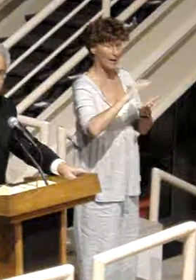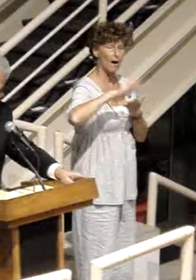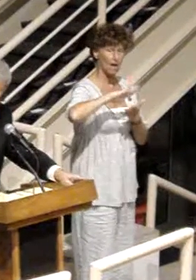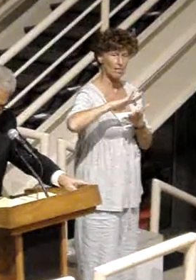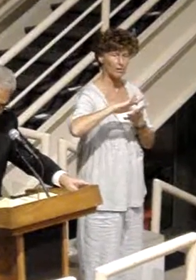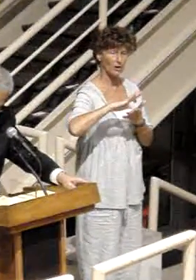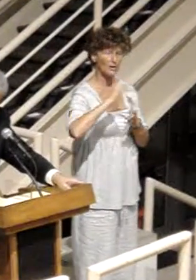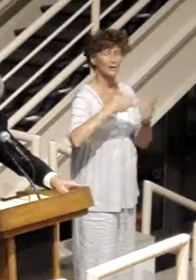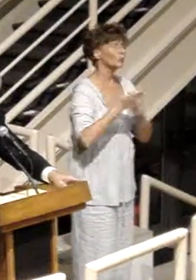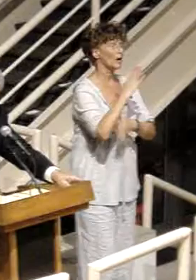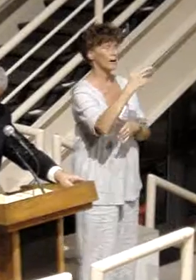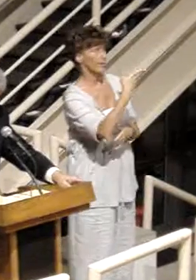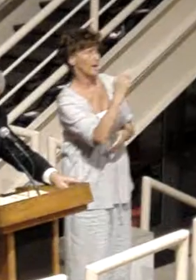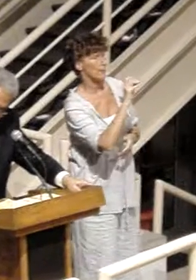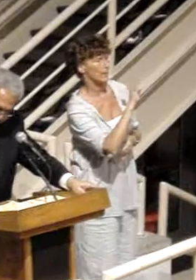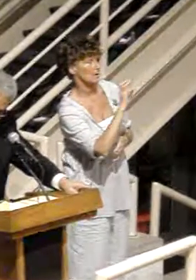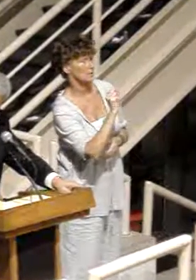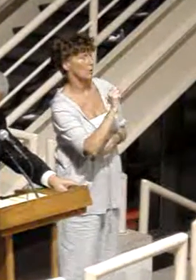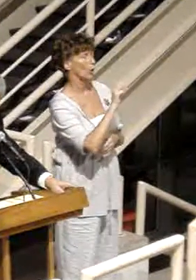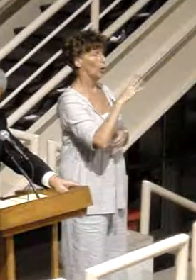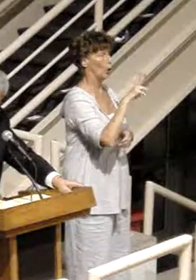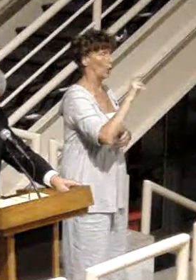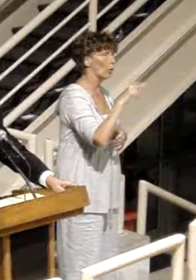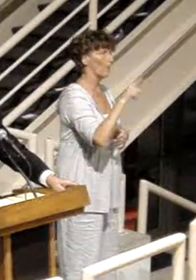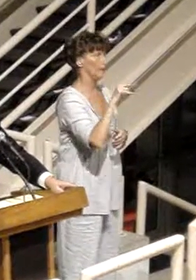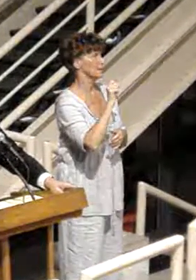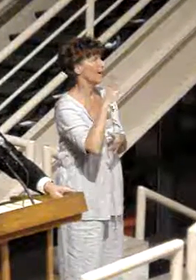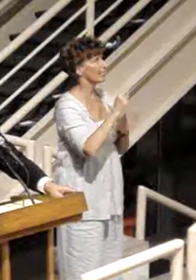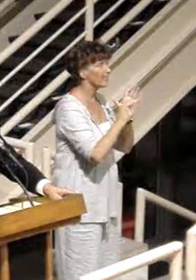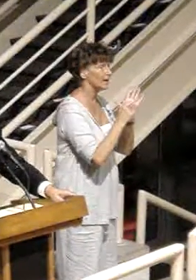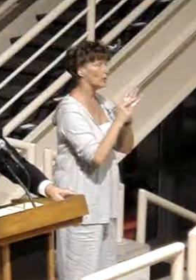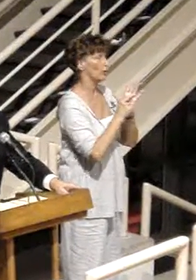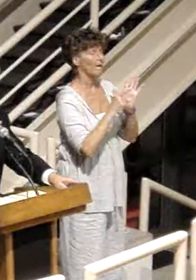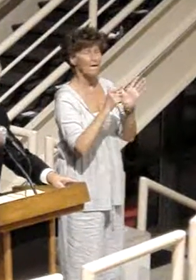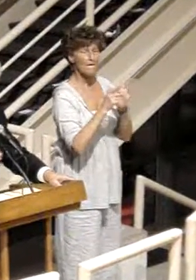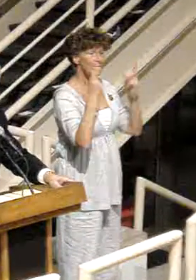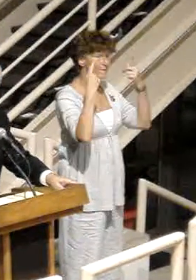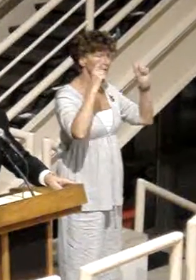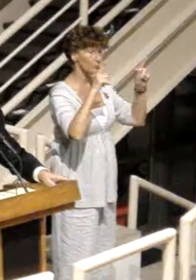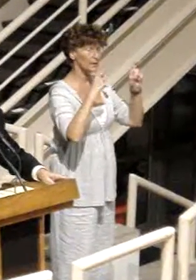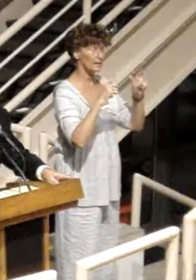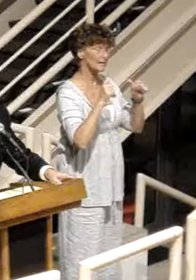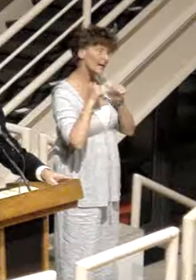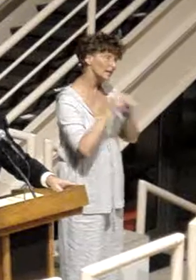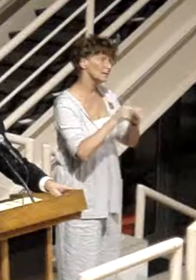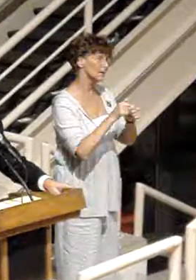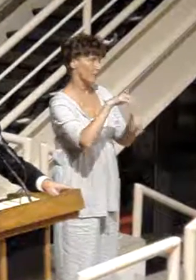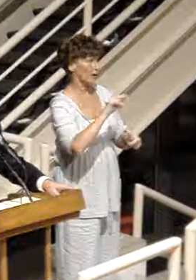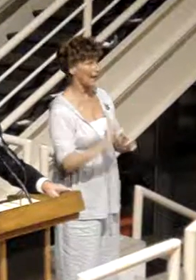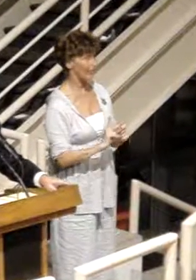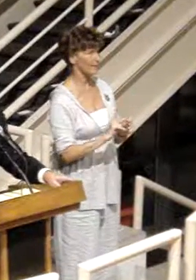right, adeus courts and legal victories that endured for half a century,